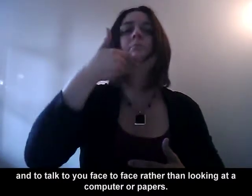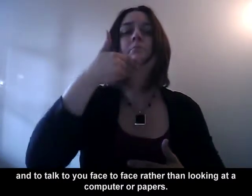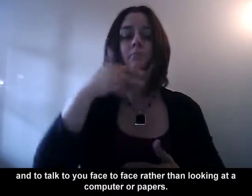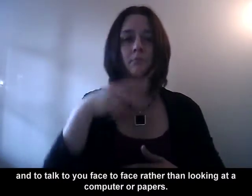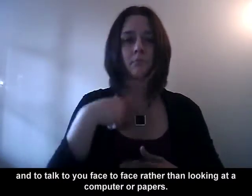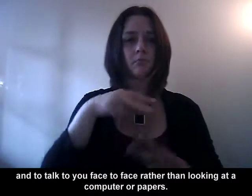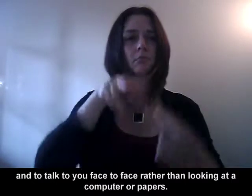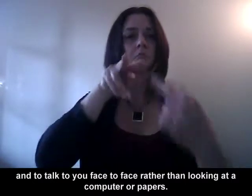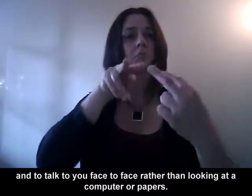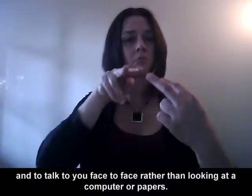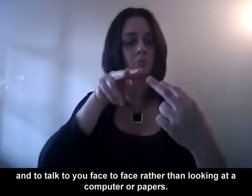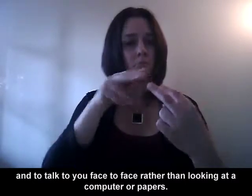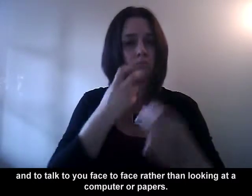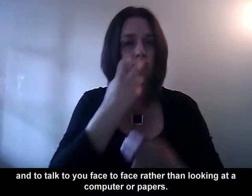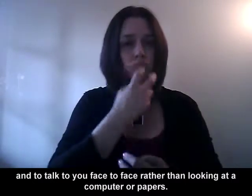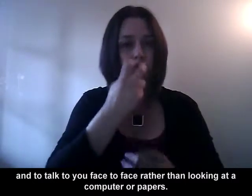looking at a computer or papers.